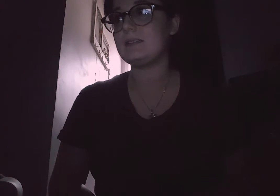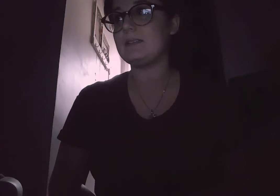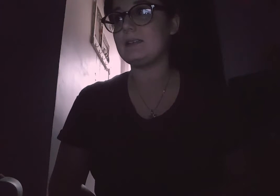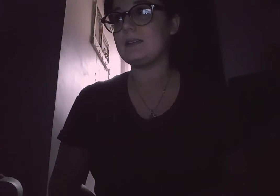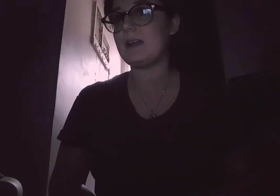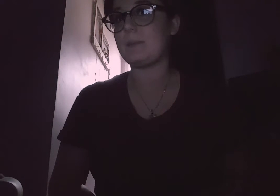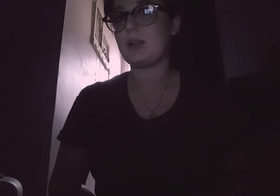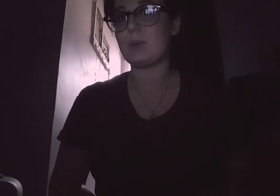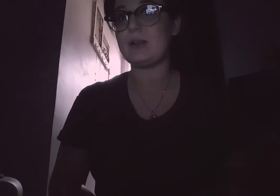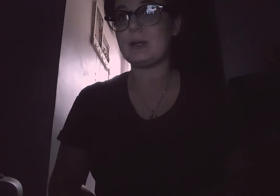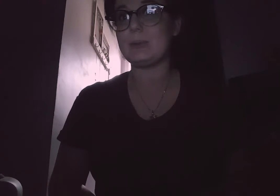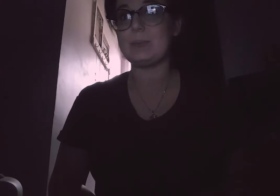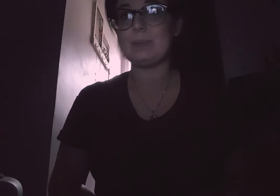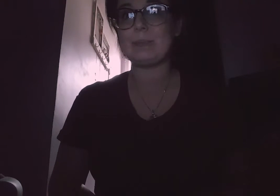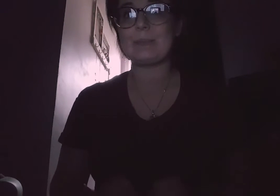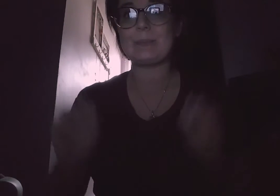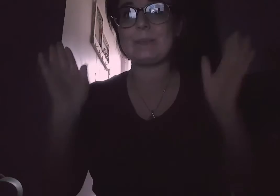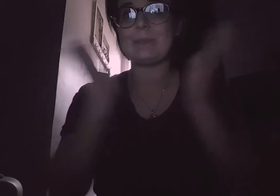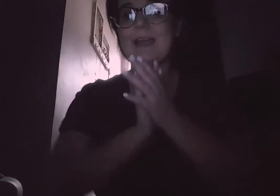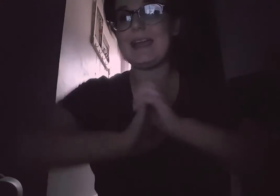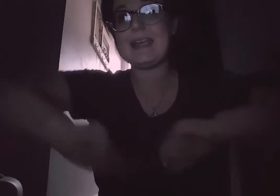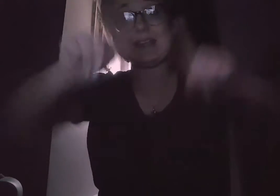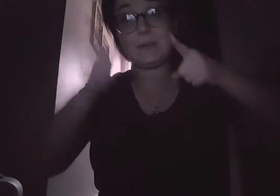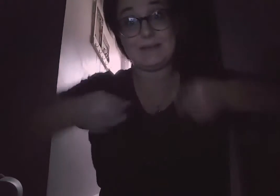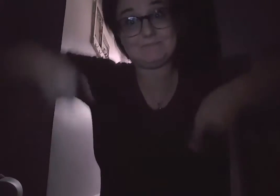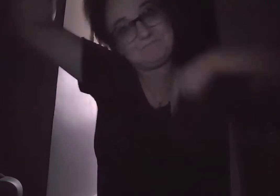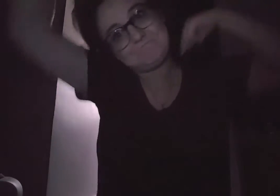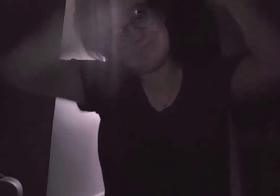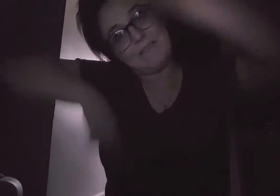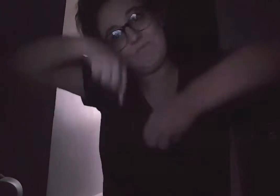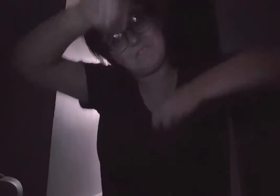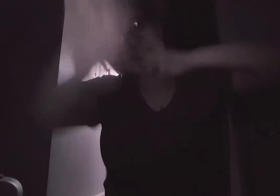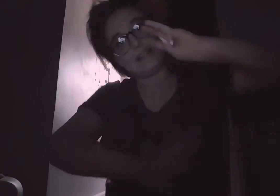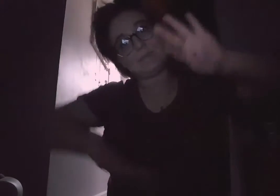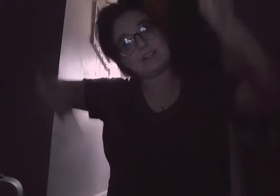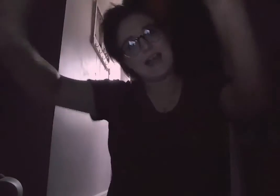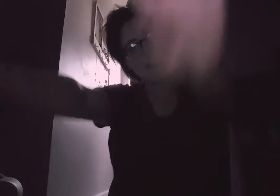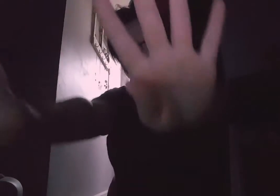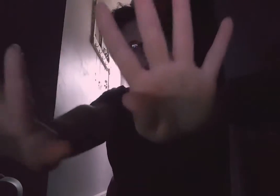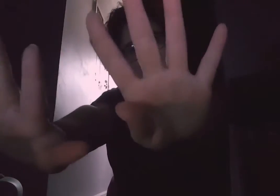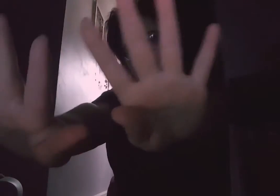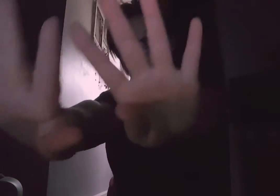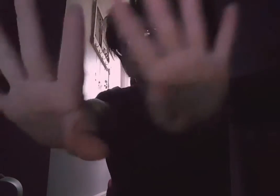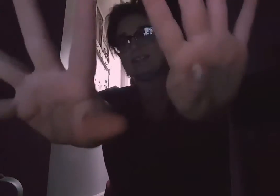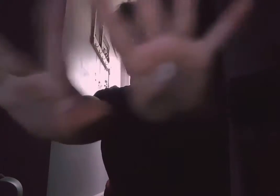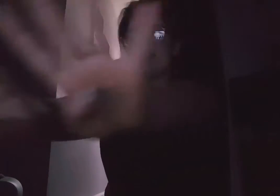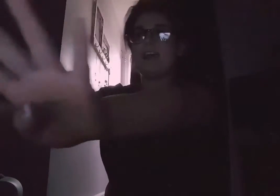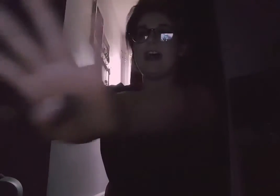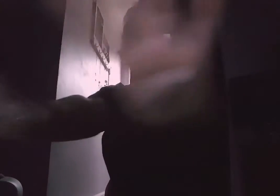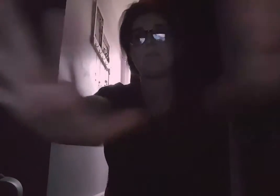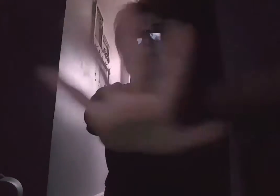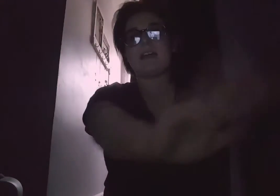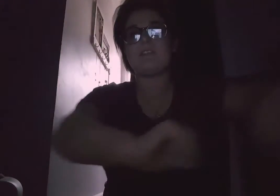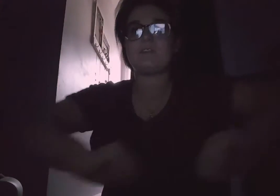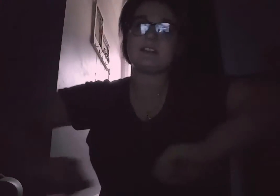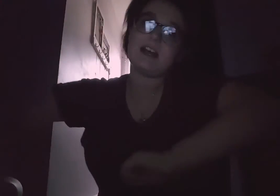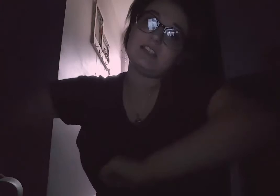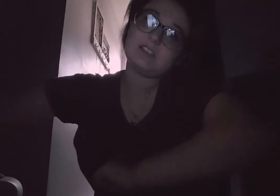I'm not a weirdo. Anyway. Fact number nine. My favorite color